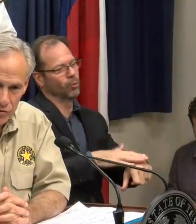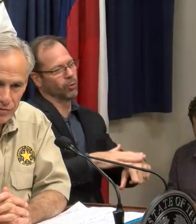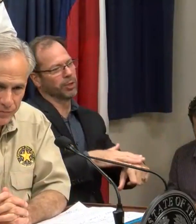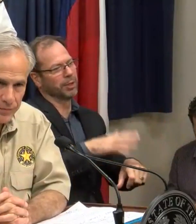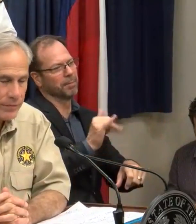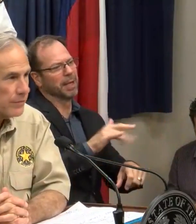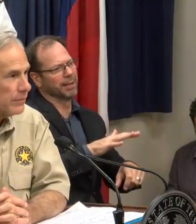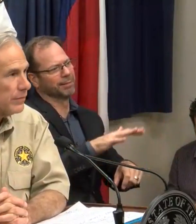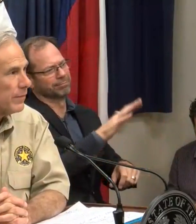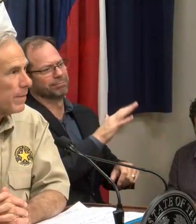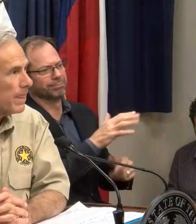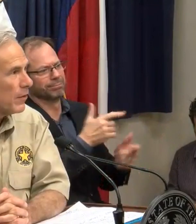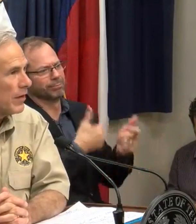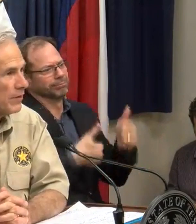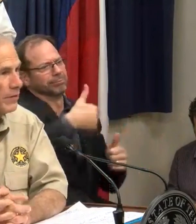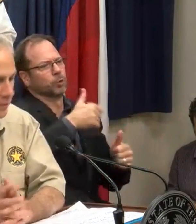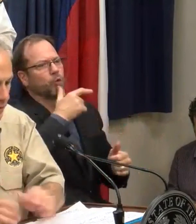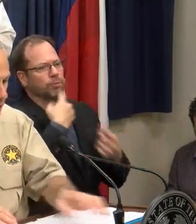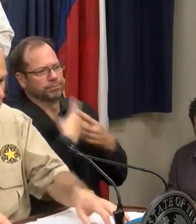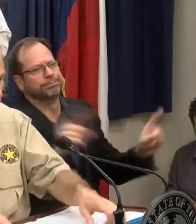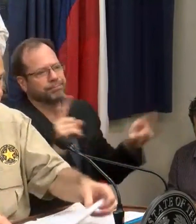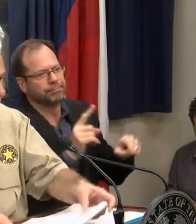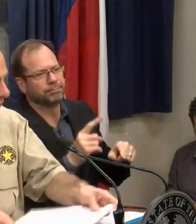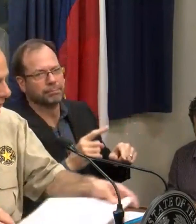local officials. Great. Thank you.